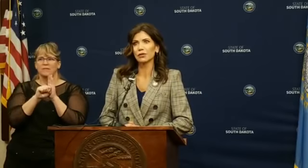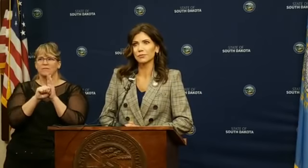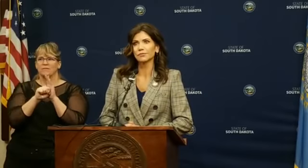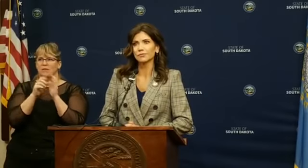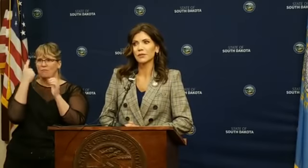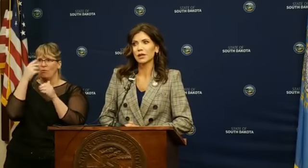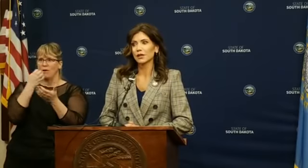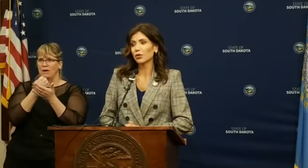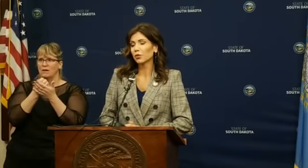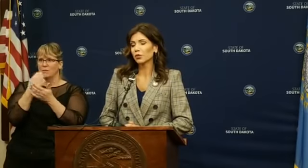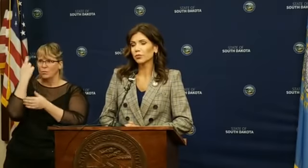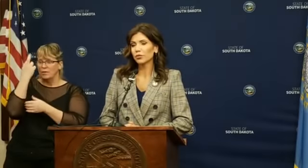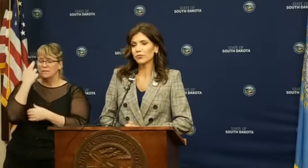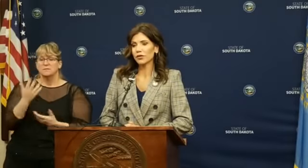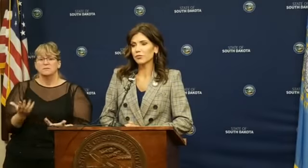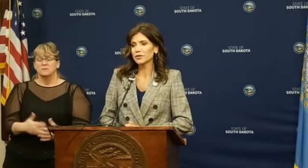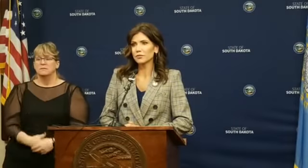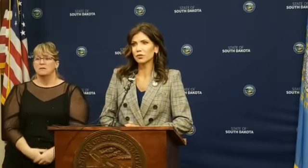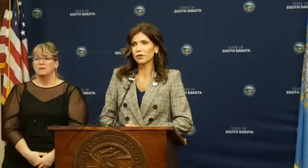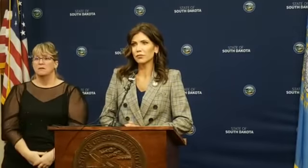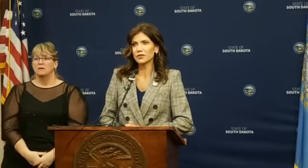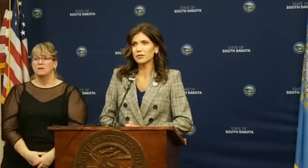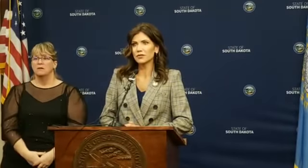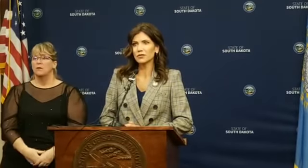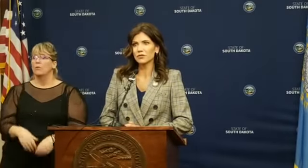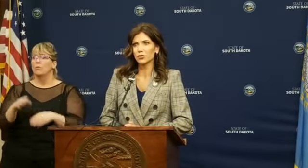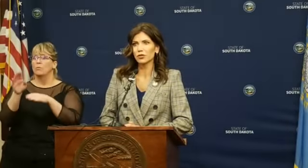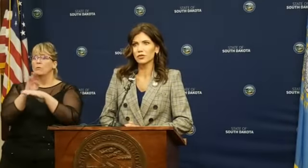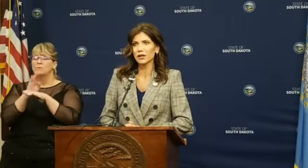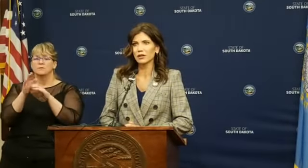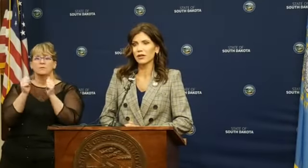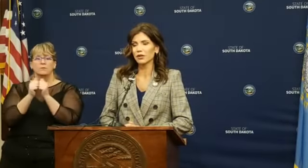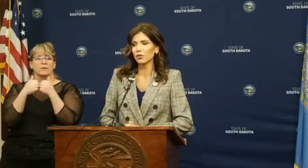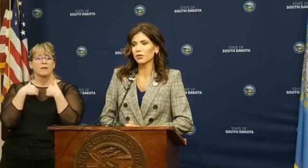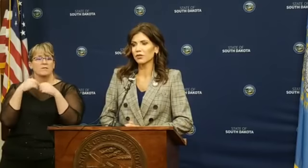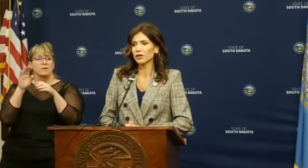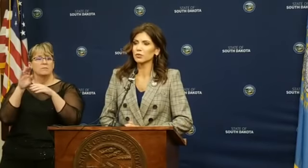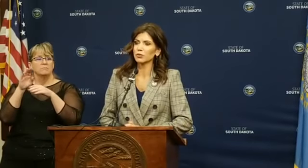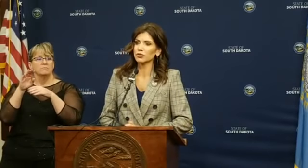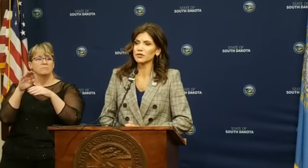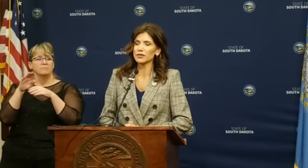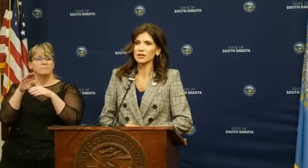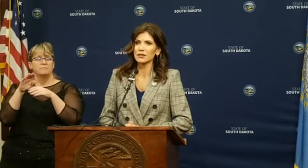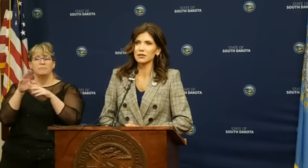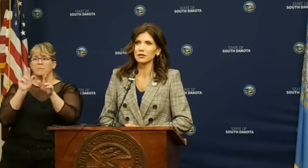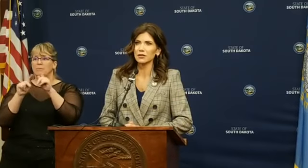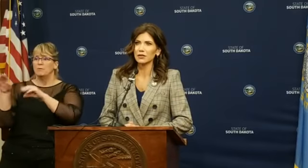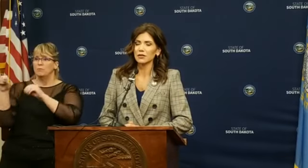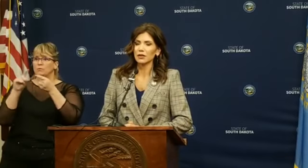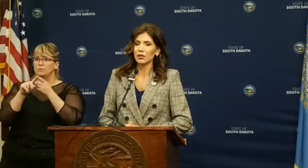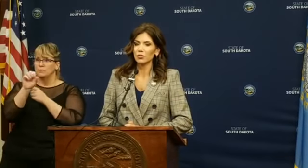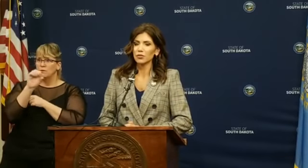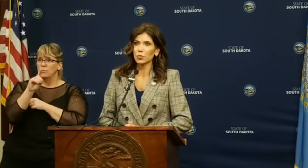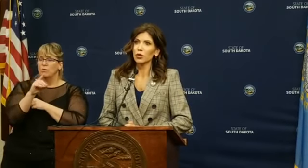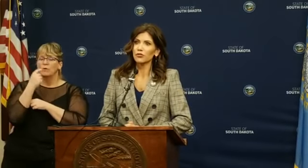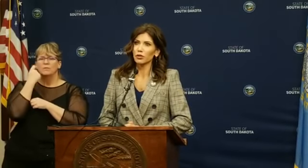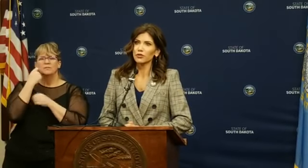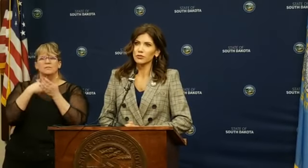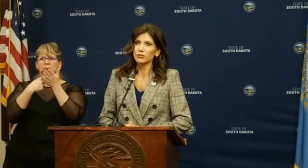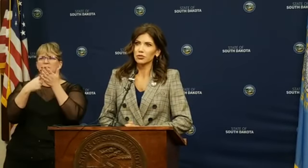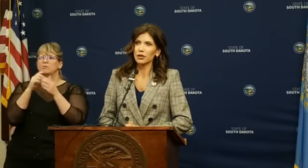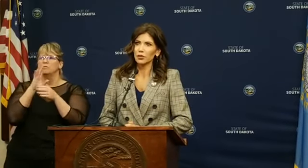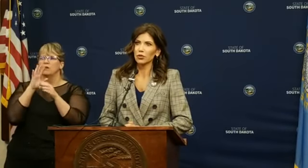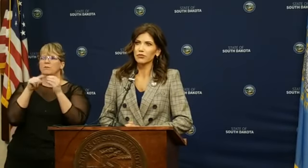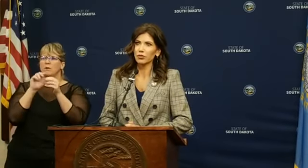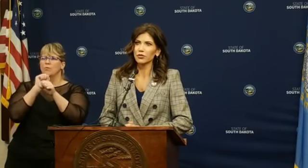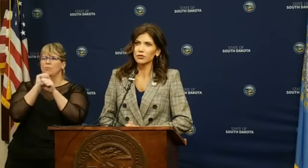economically. You know, and we're very busy moving businesses to our state. I think one of the things we were just discussing was workforce.